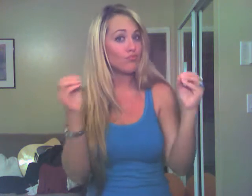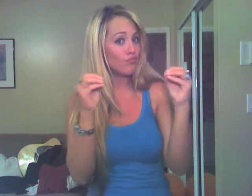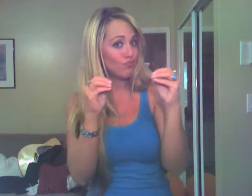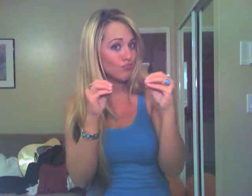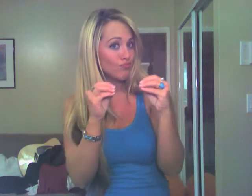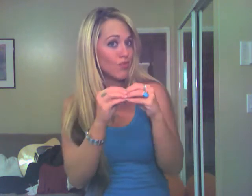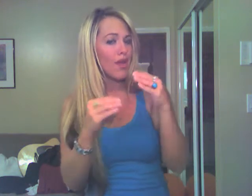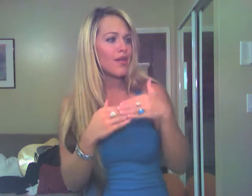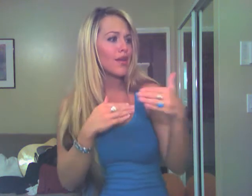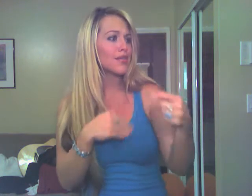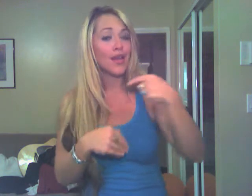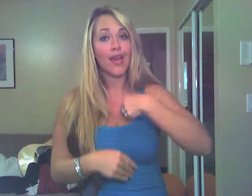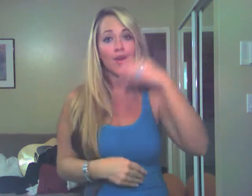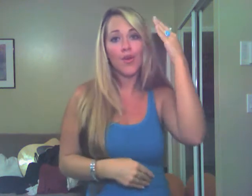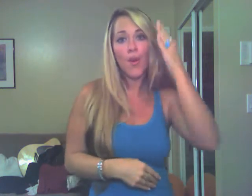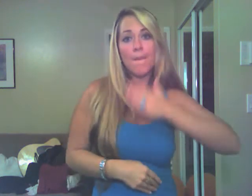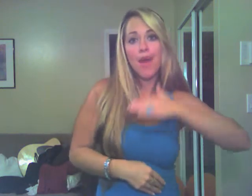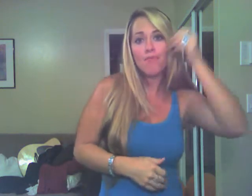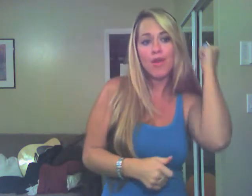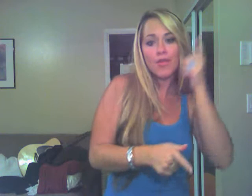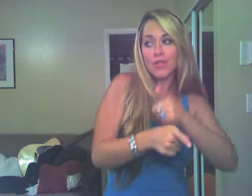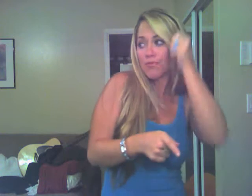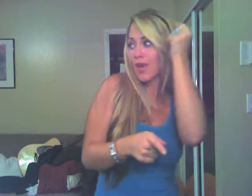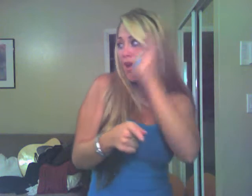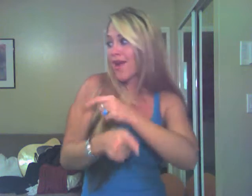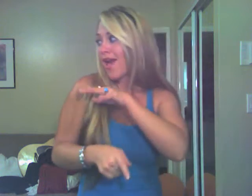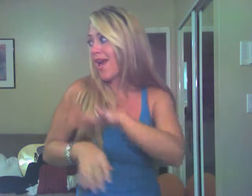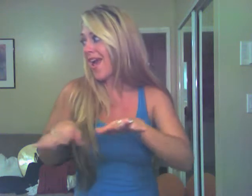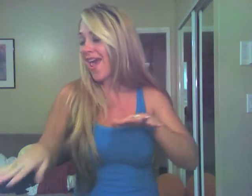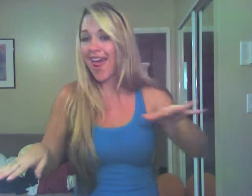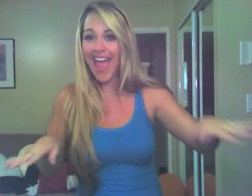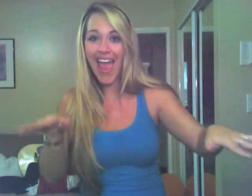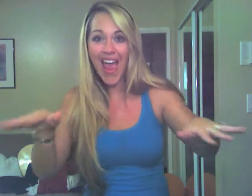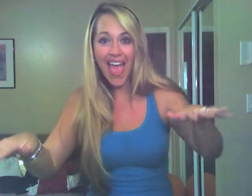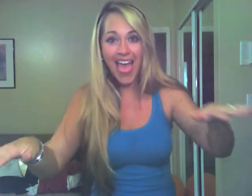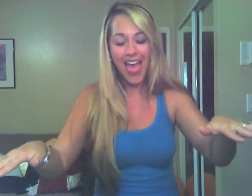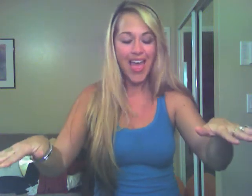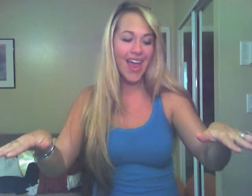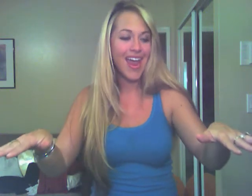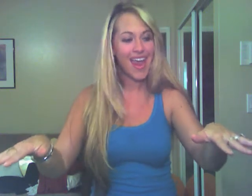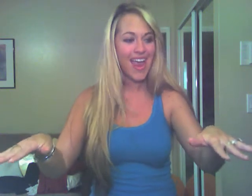maybe more. Next thing I know, my brothers and me got them scattered on the floor,